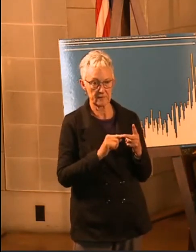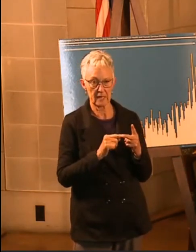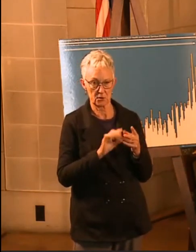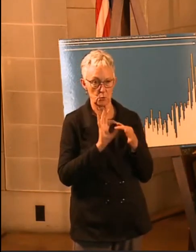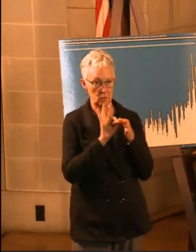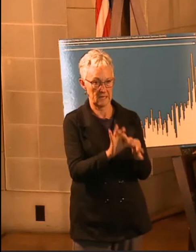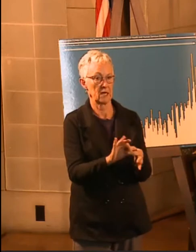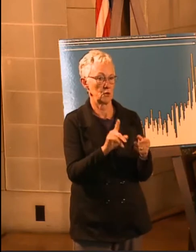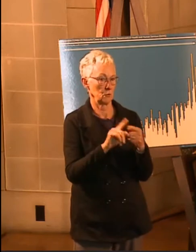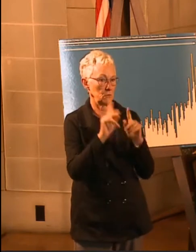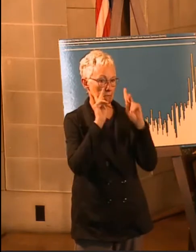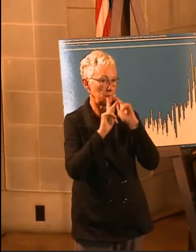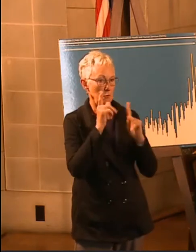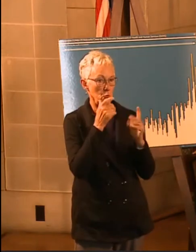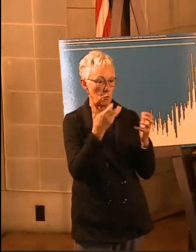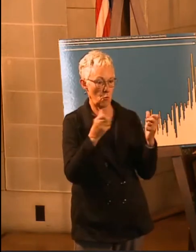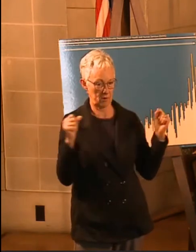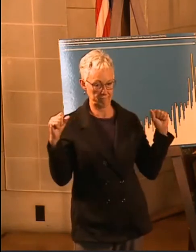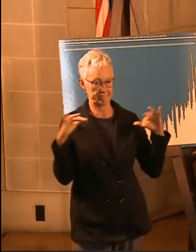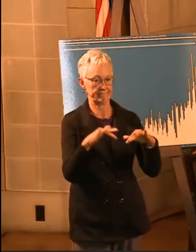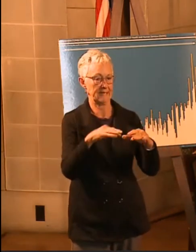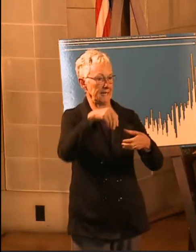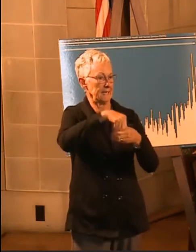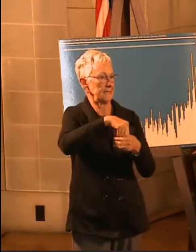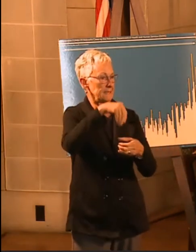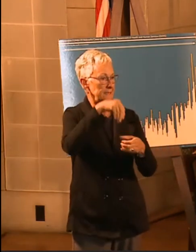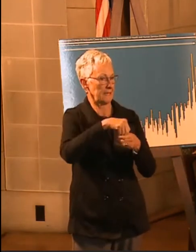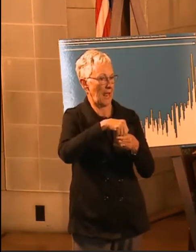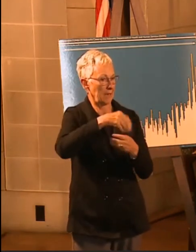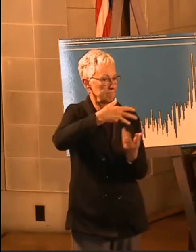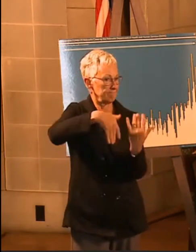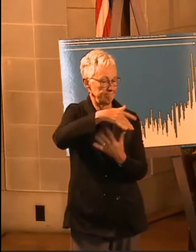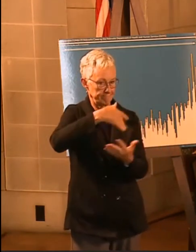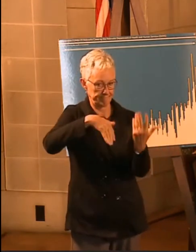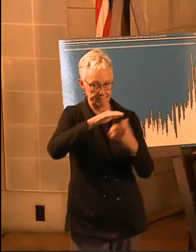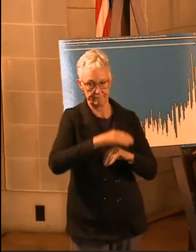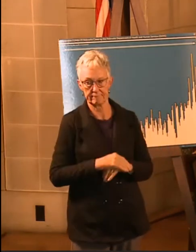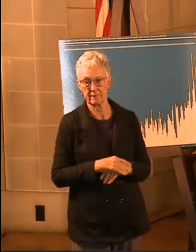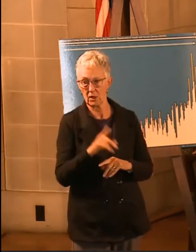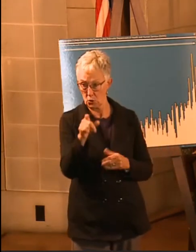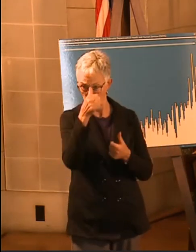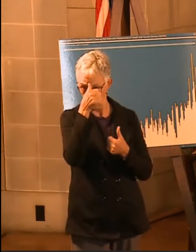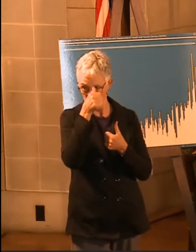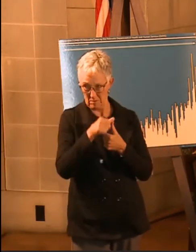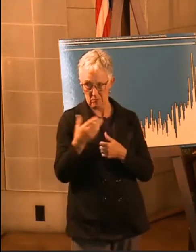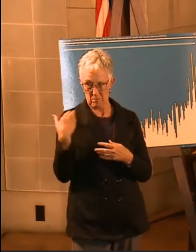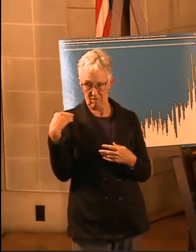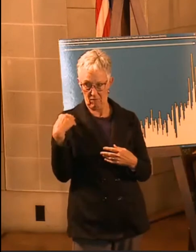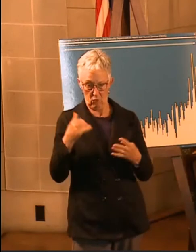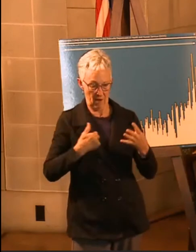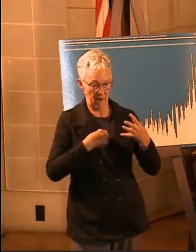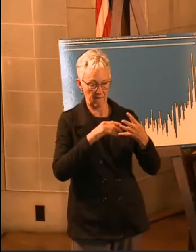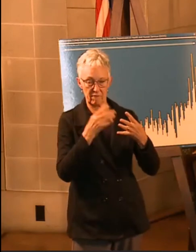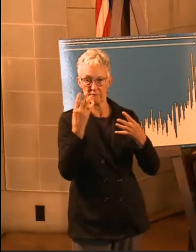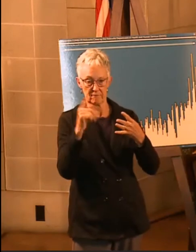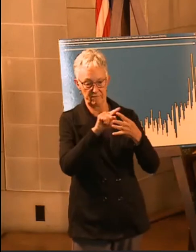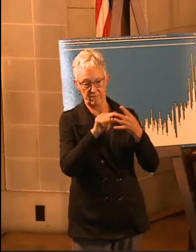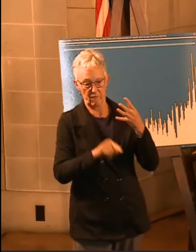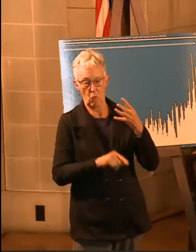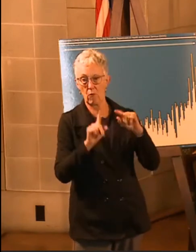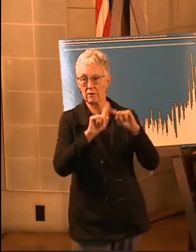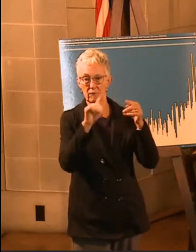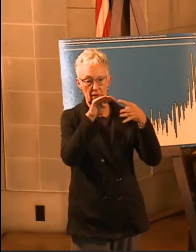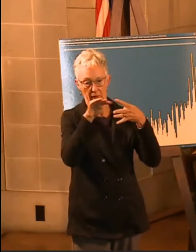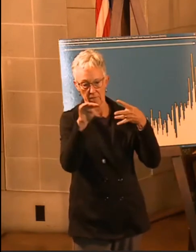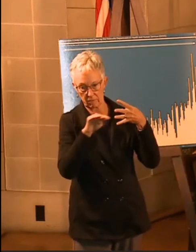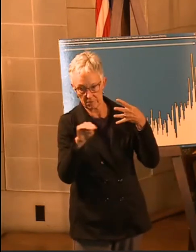gatherings. Now, you may recall that we are in Phase 4 of our directed health measure, and in Phase 3, we